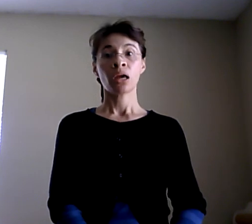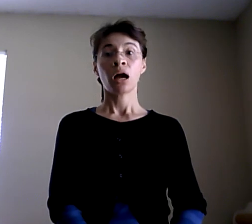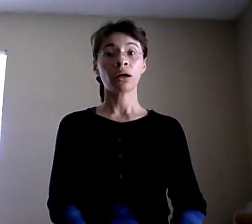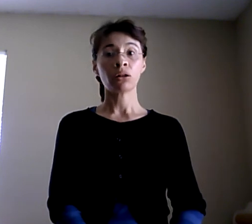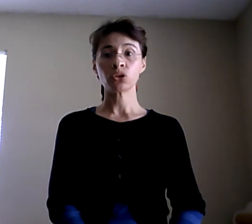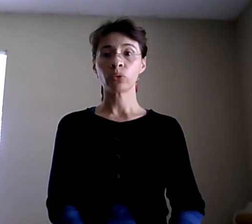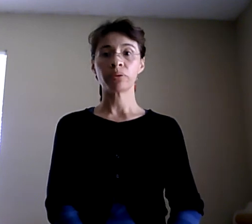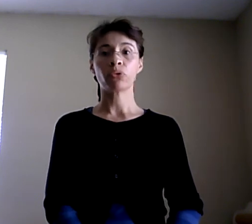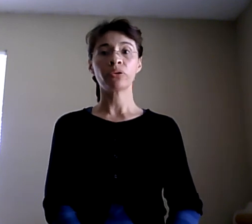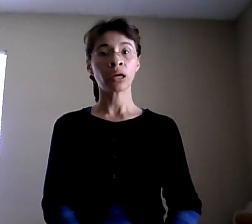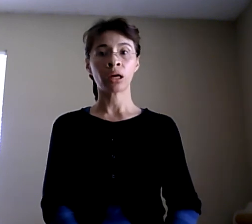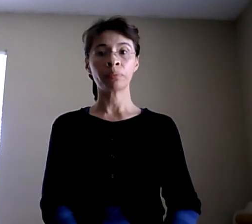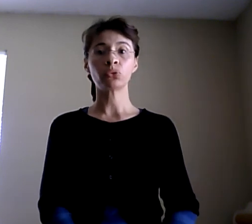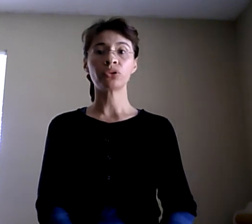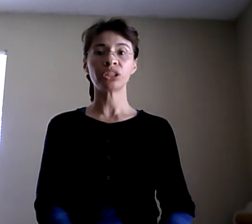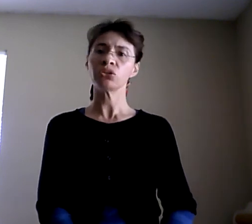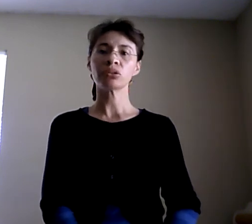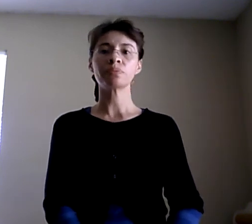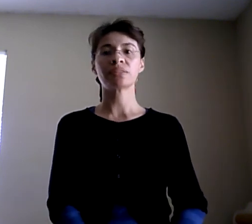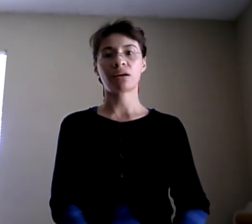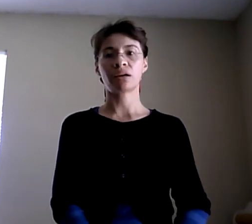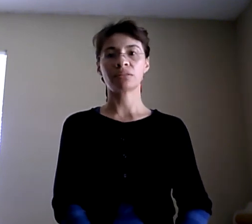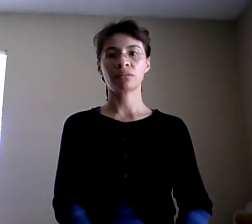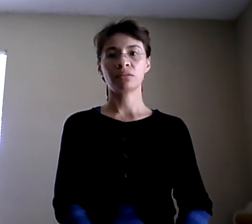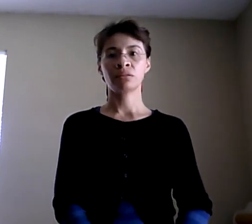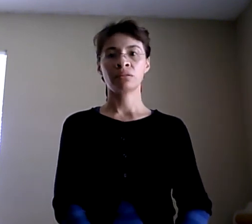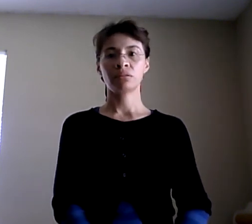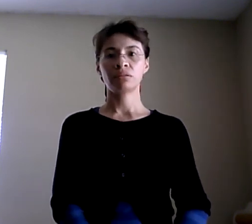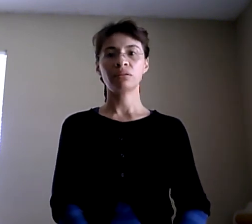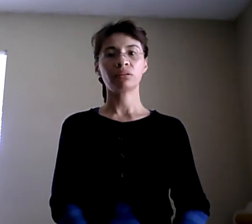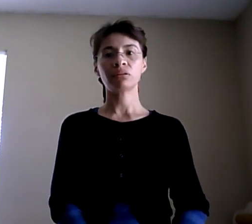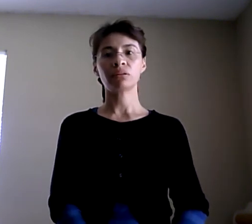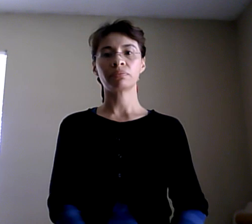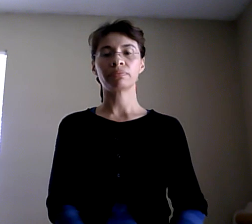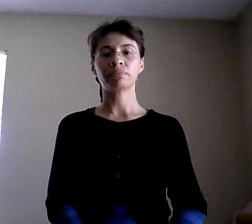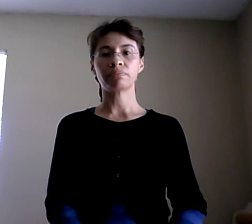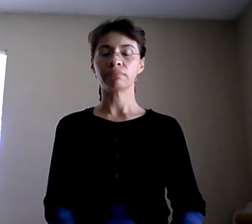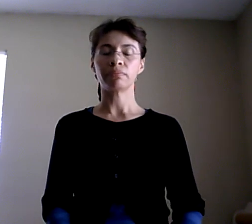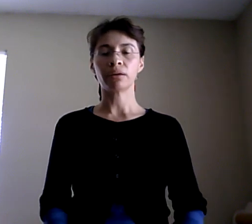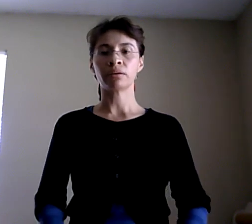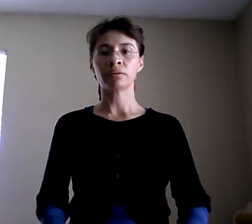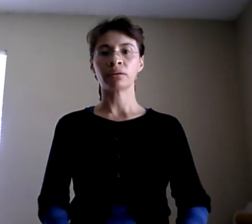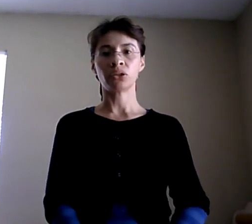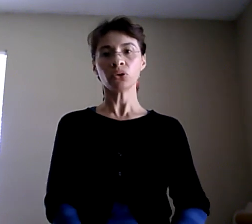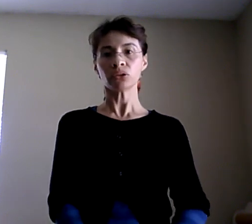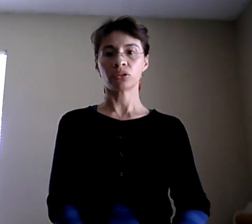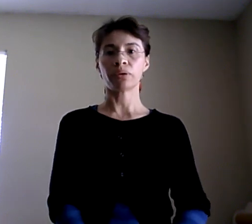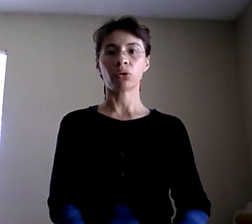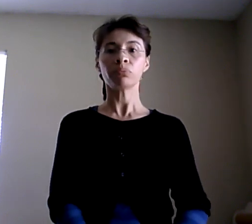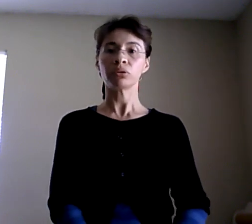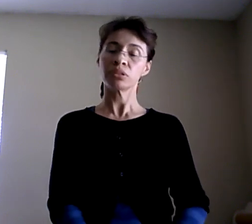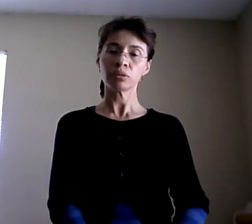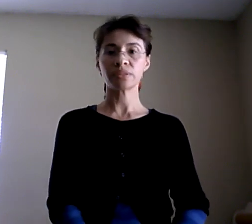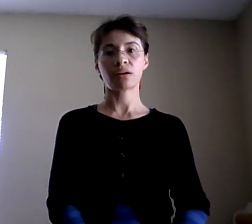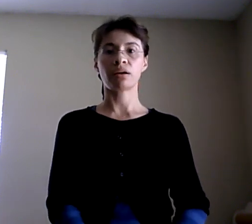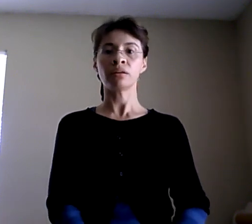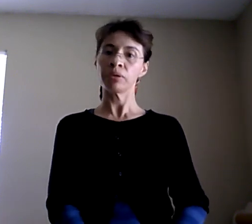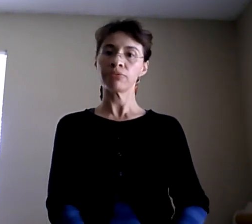I also would be more than happy to teach you sometimes. You know, not just a huge amount, but sometimes you'll be